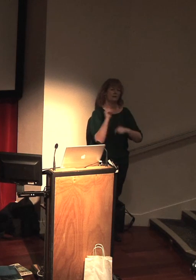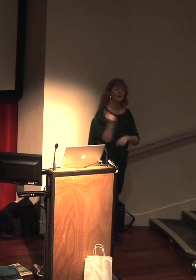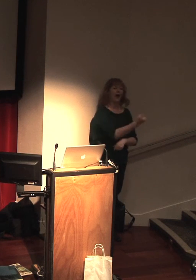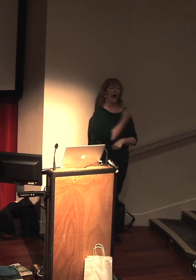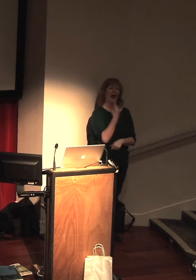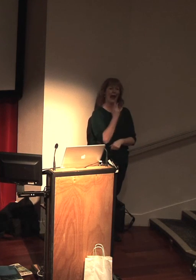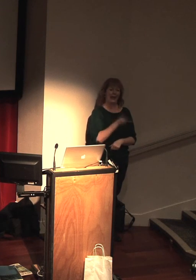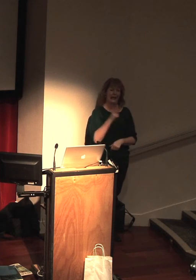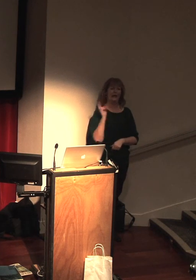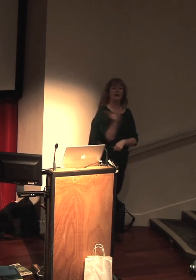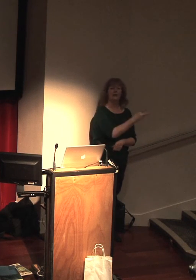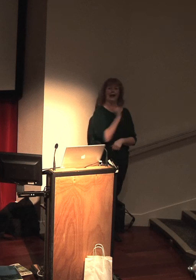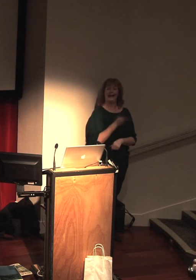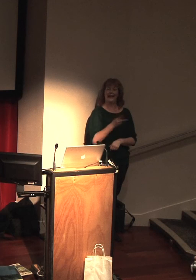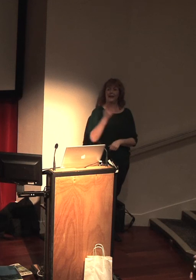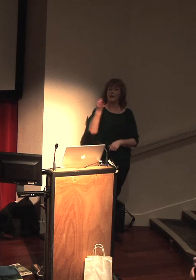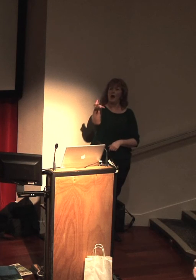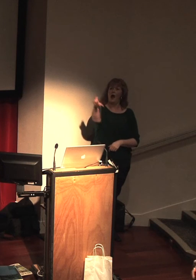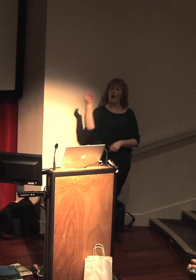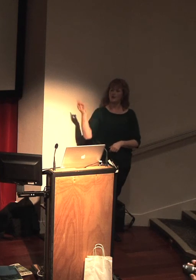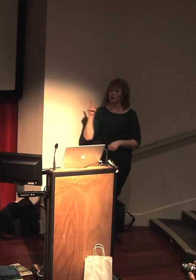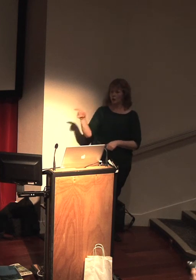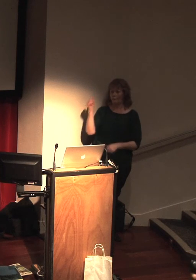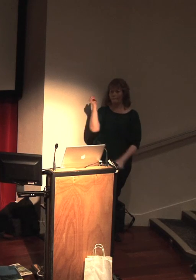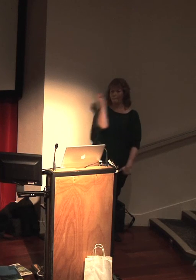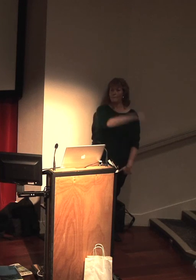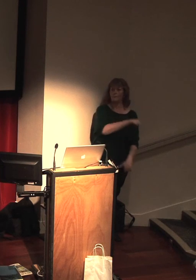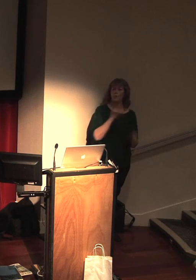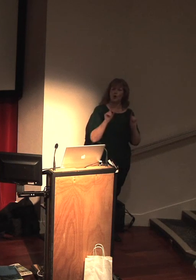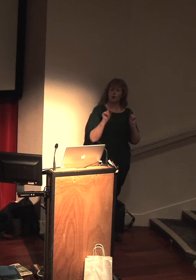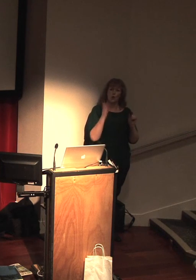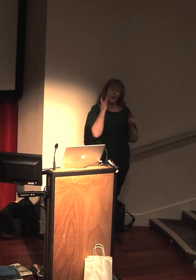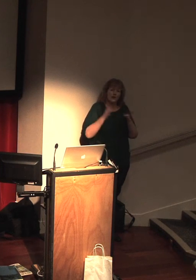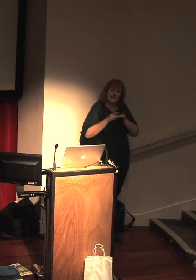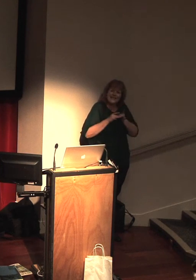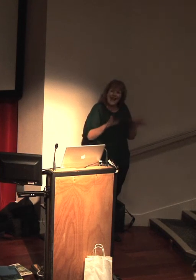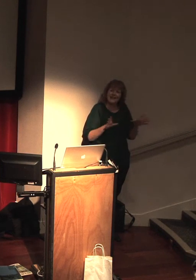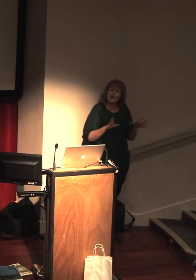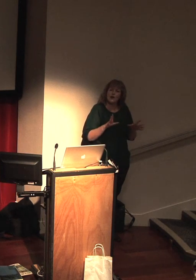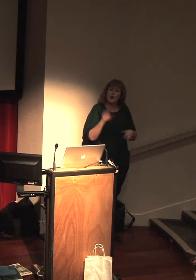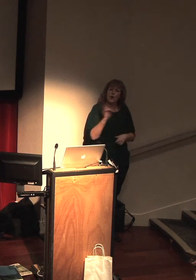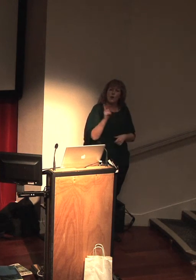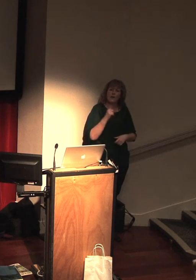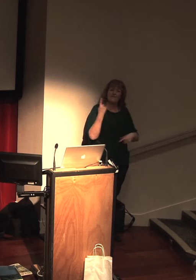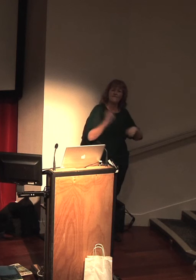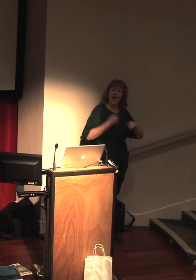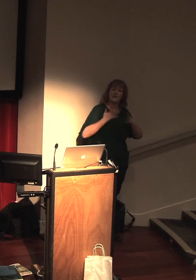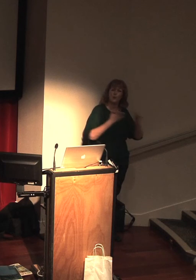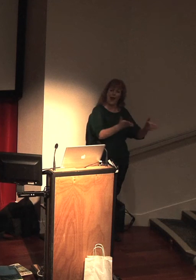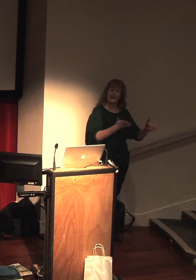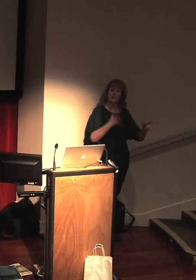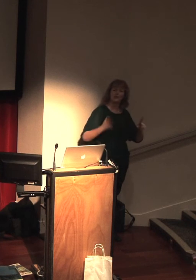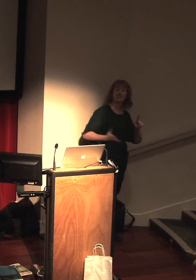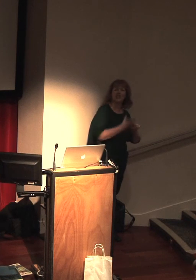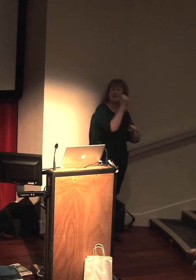Yep. So obviously you're incredibly good at what you do now. When you started out, what would be the fast track for these guys? Well, I